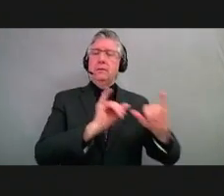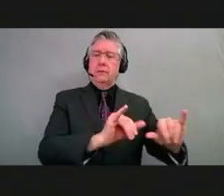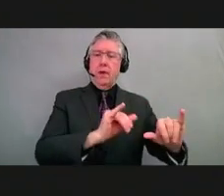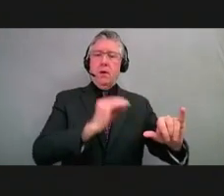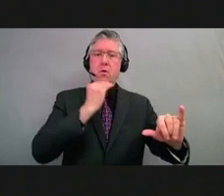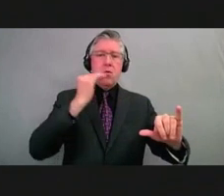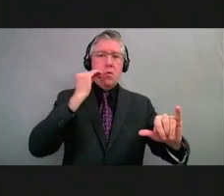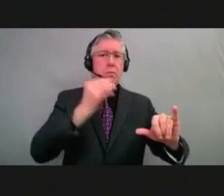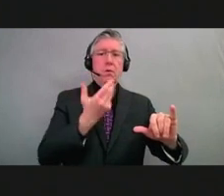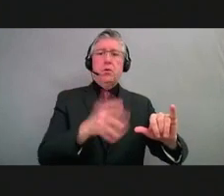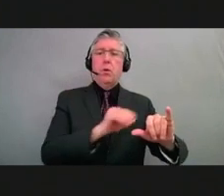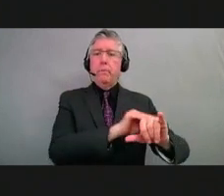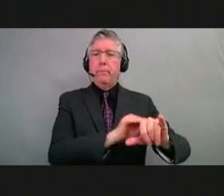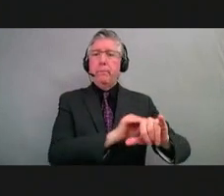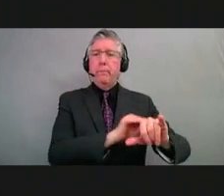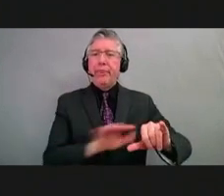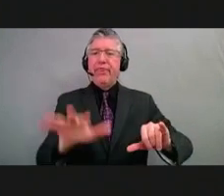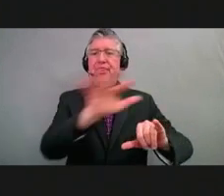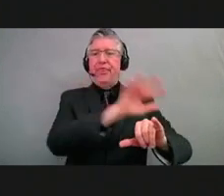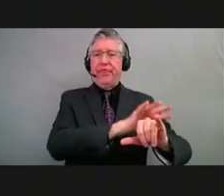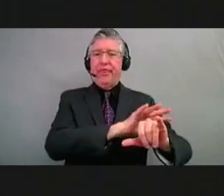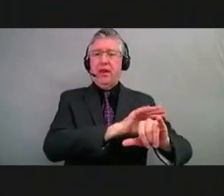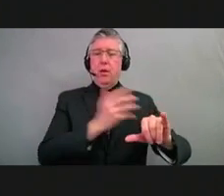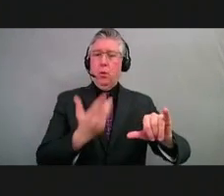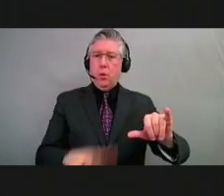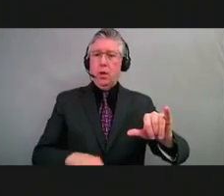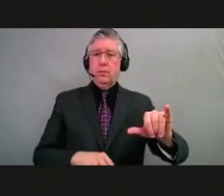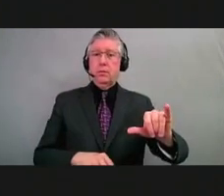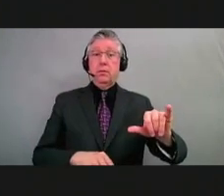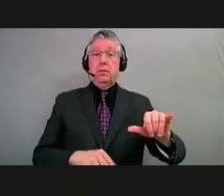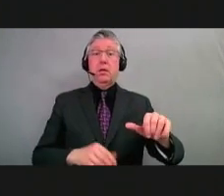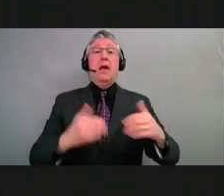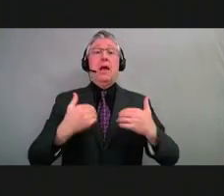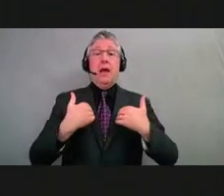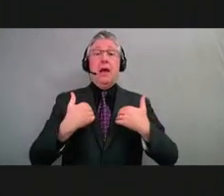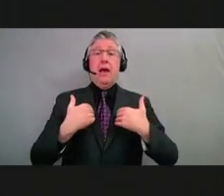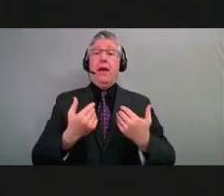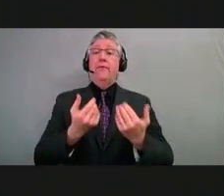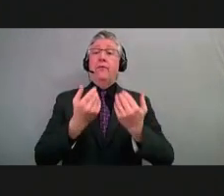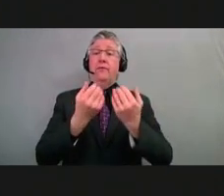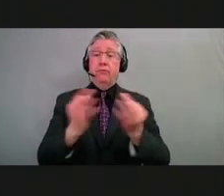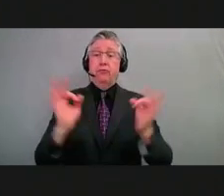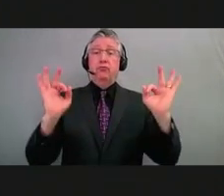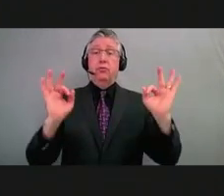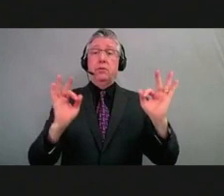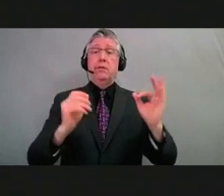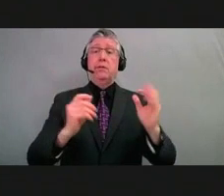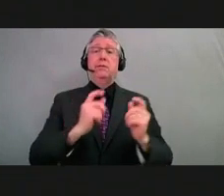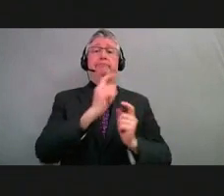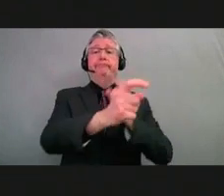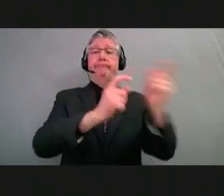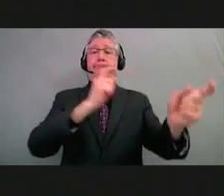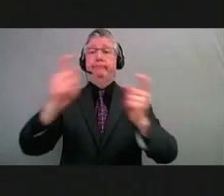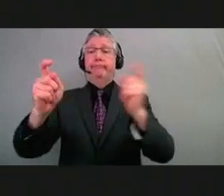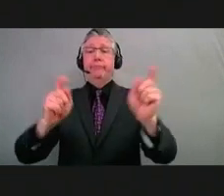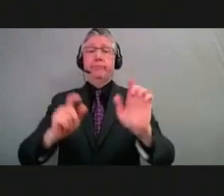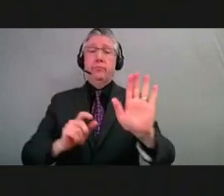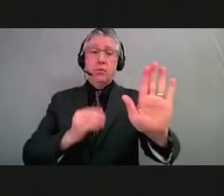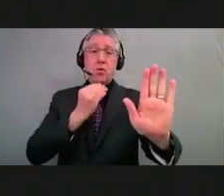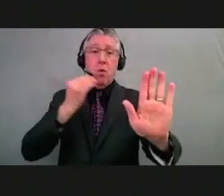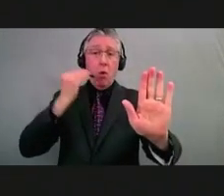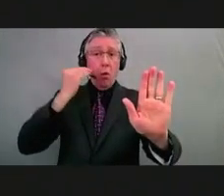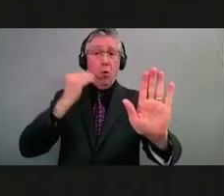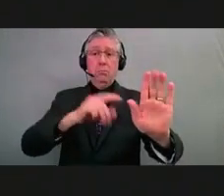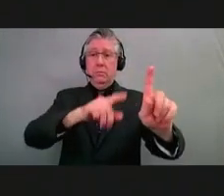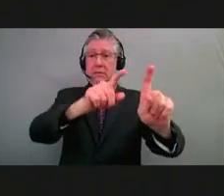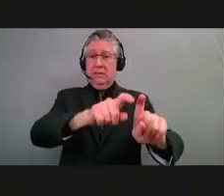tools here has been our free, rapid, at-home testing program. Colorado was the first in the nation to put